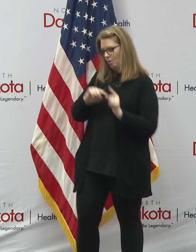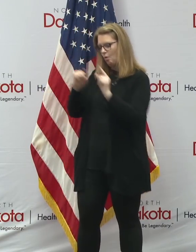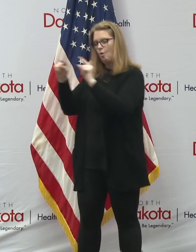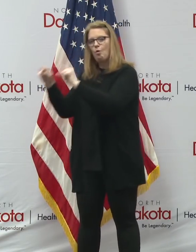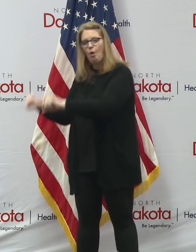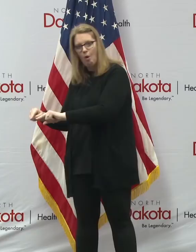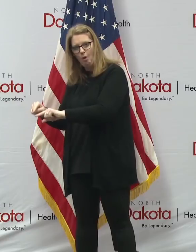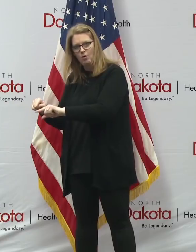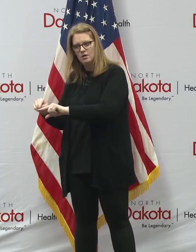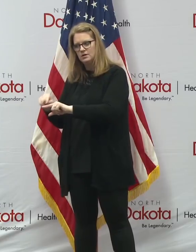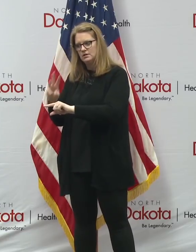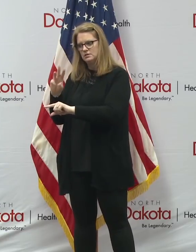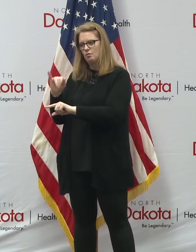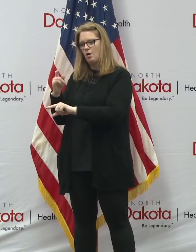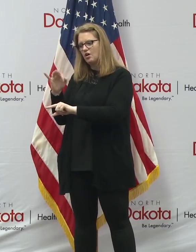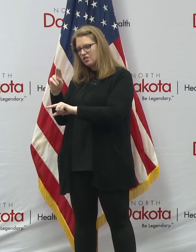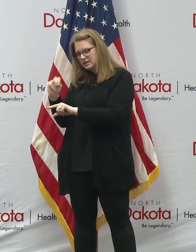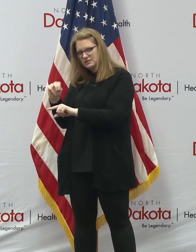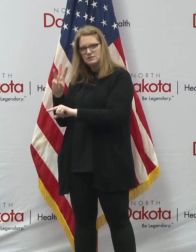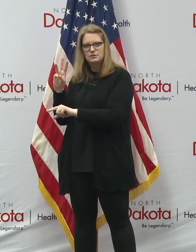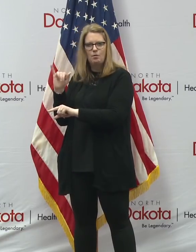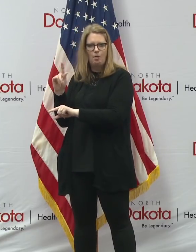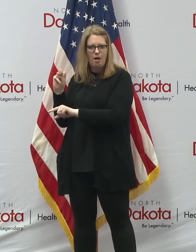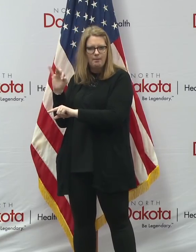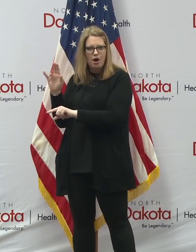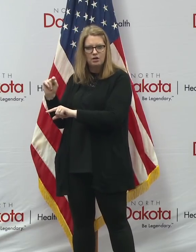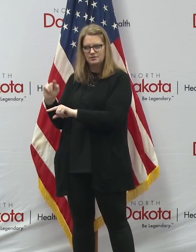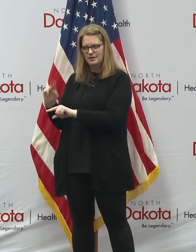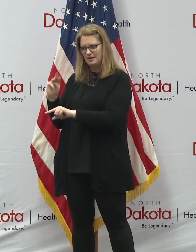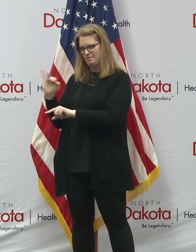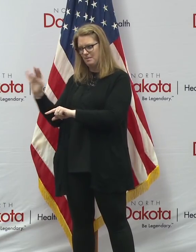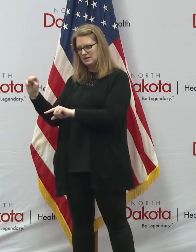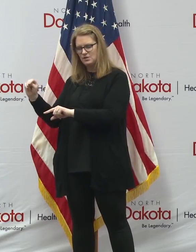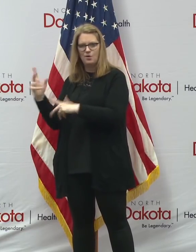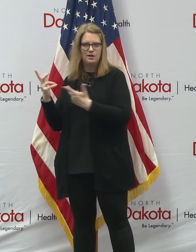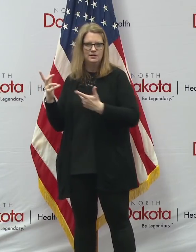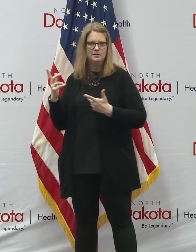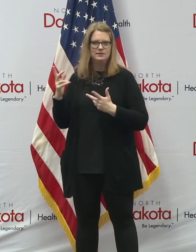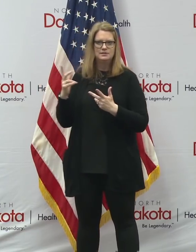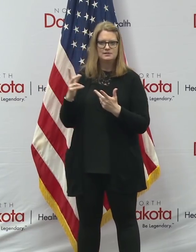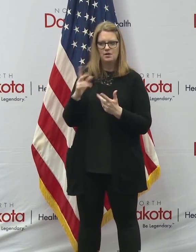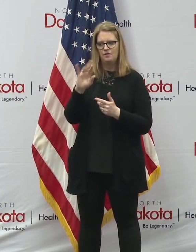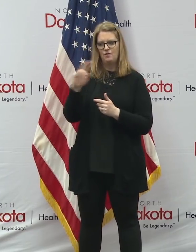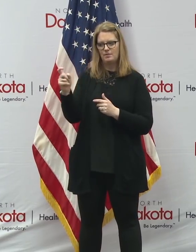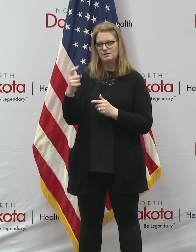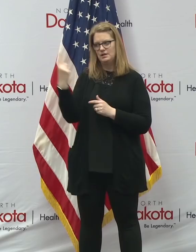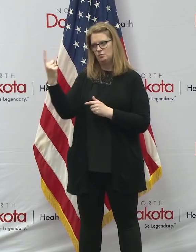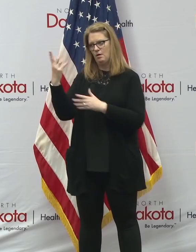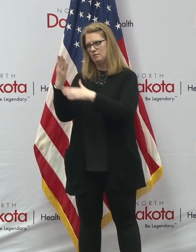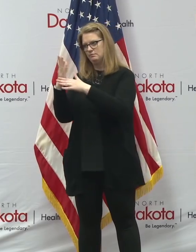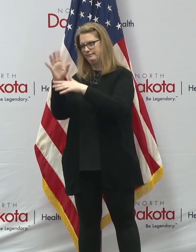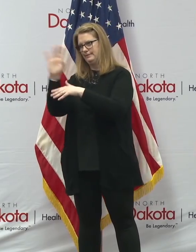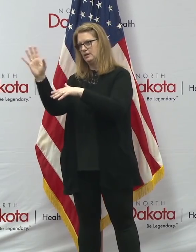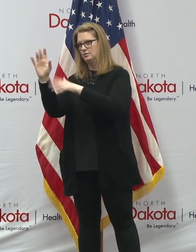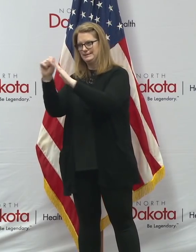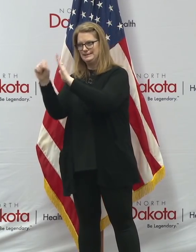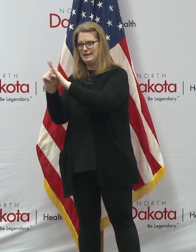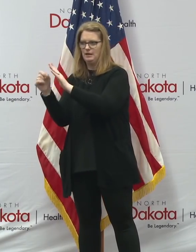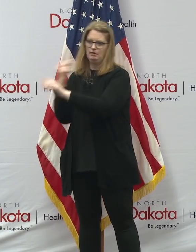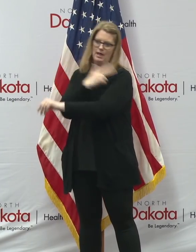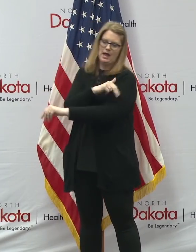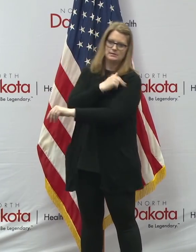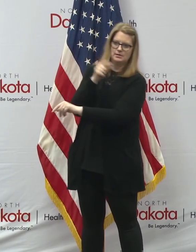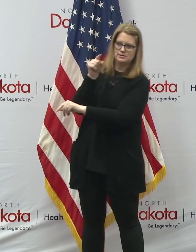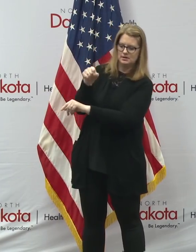filled either at Walgreens or Walmart in Minnesota. So we've got pharmacies on one side, we've got hospitals on other,